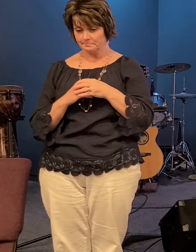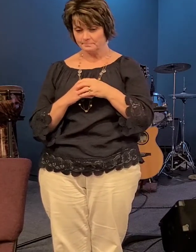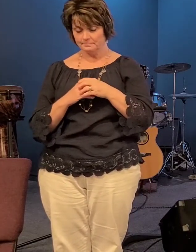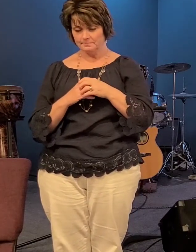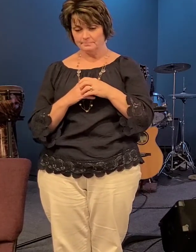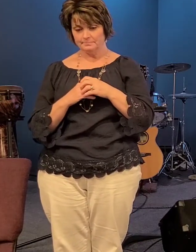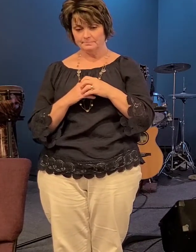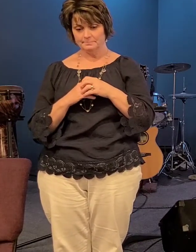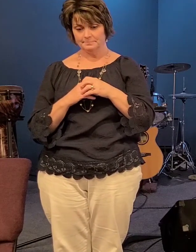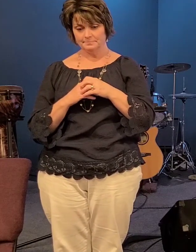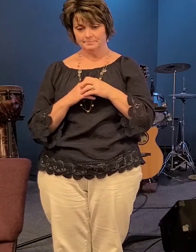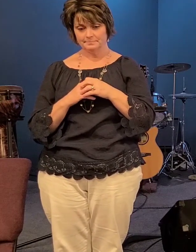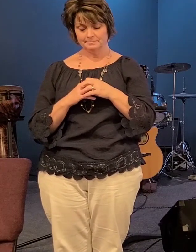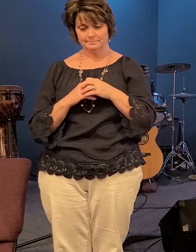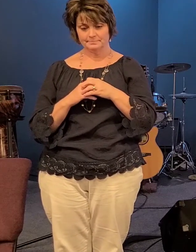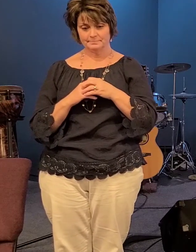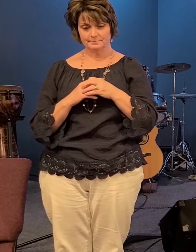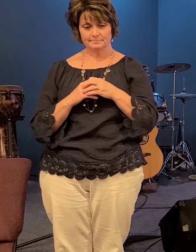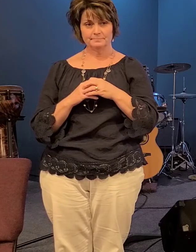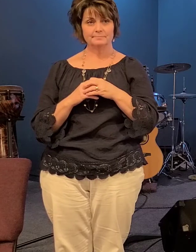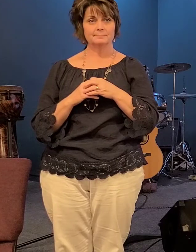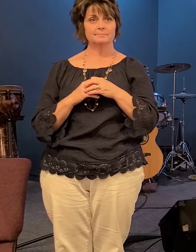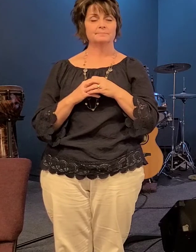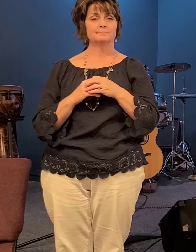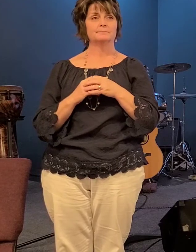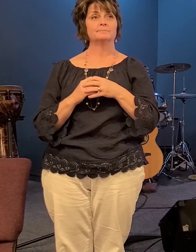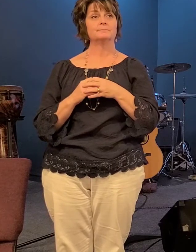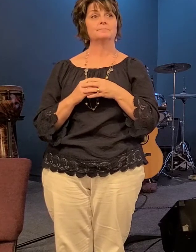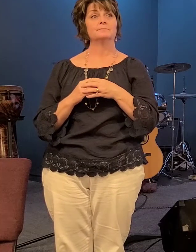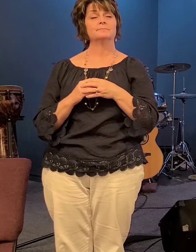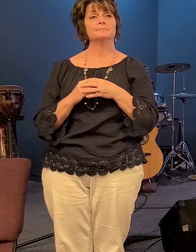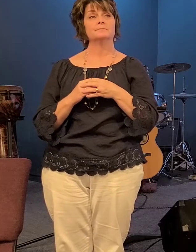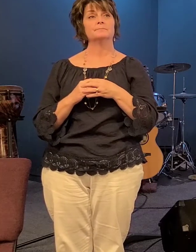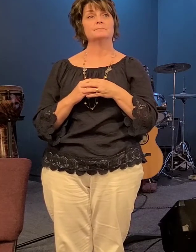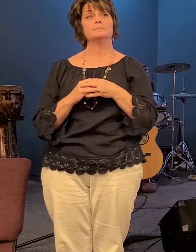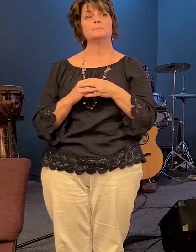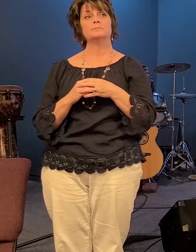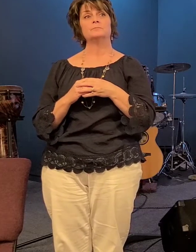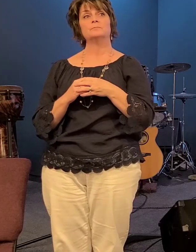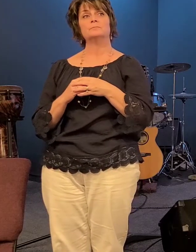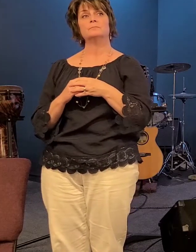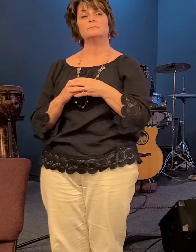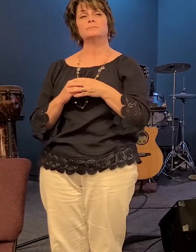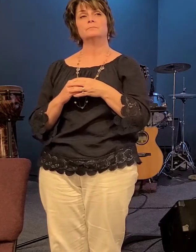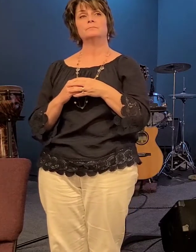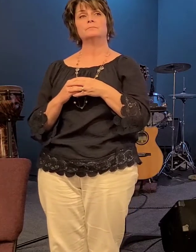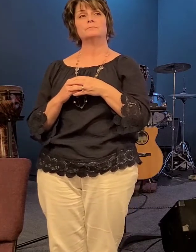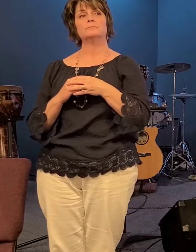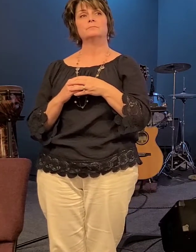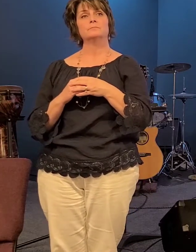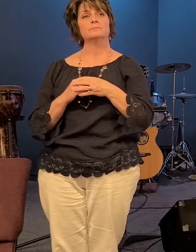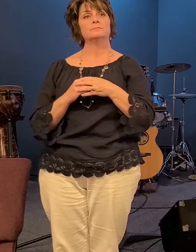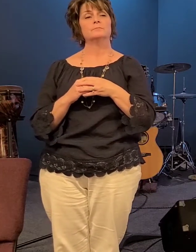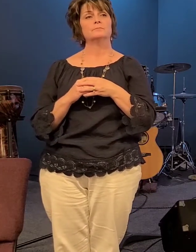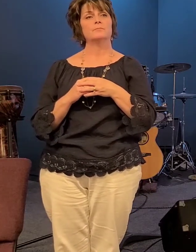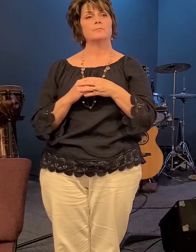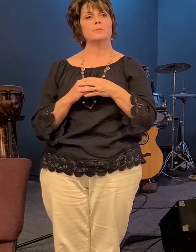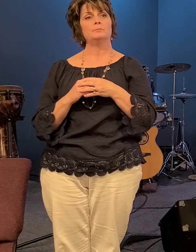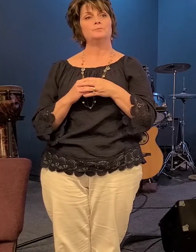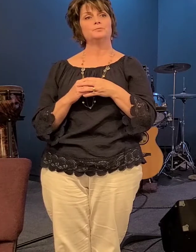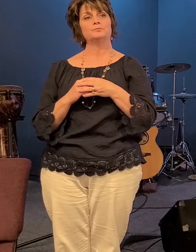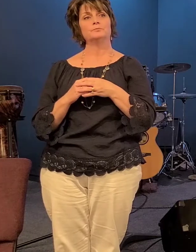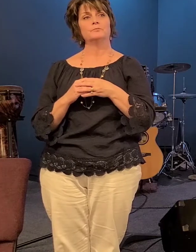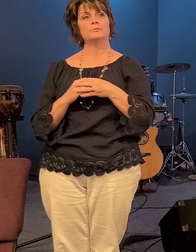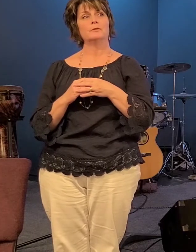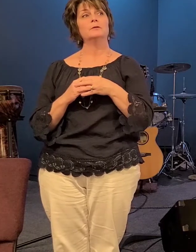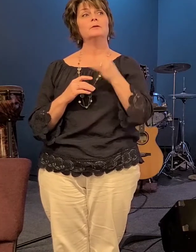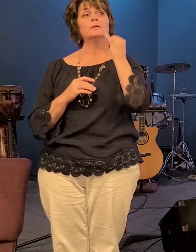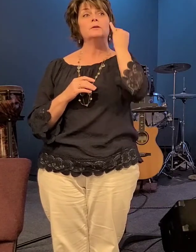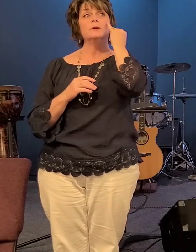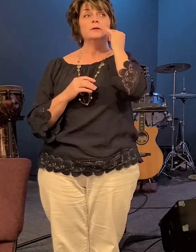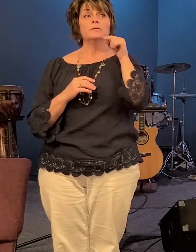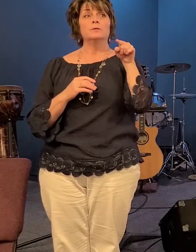you're